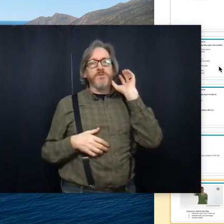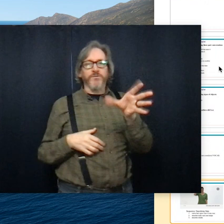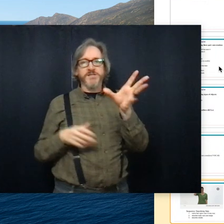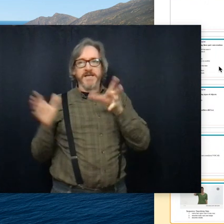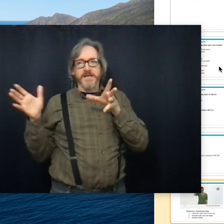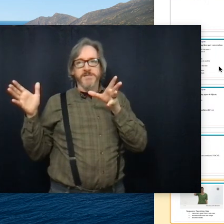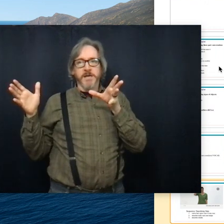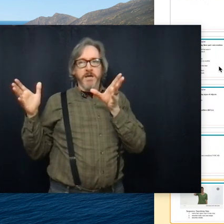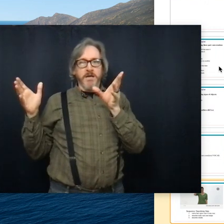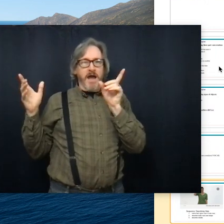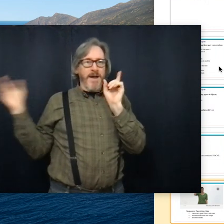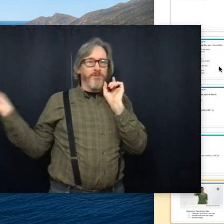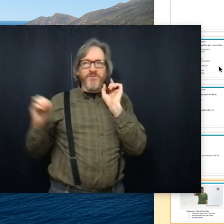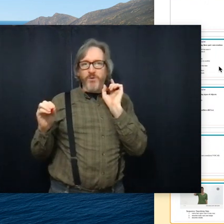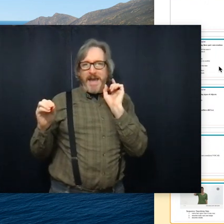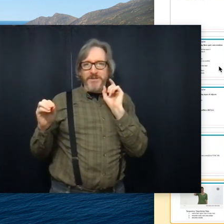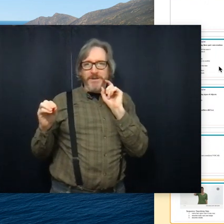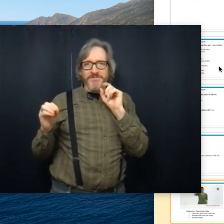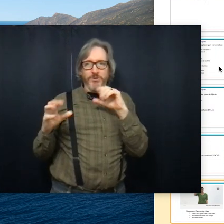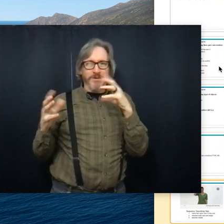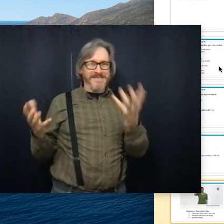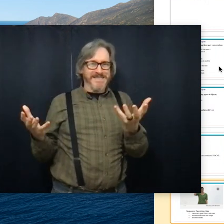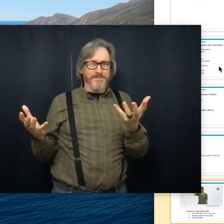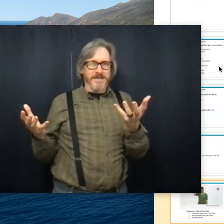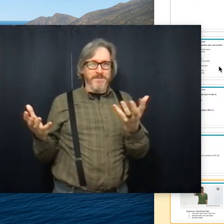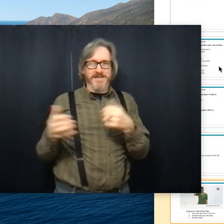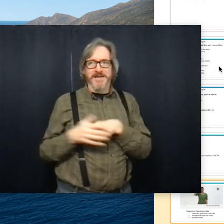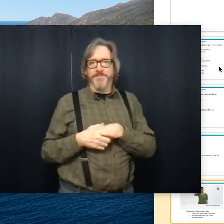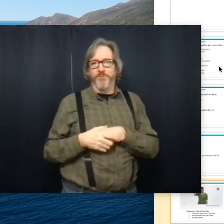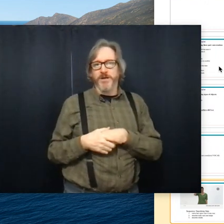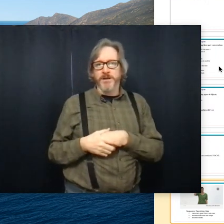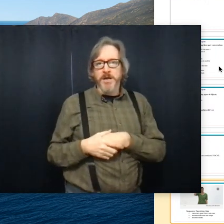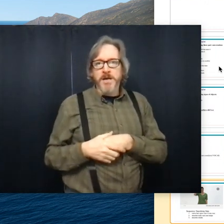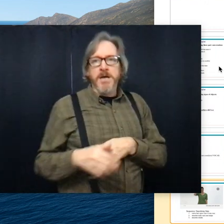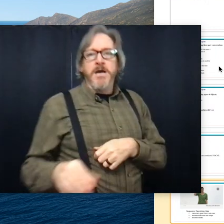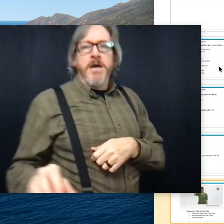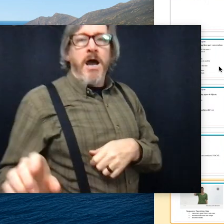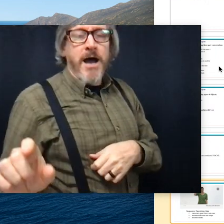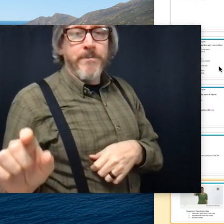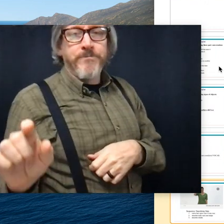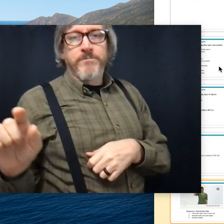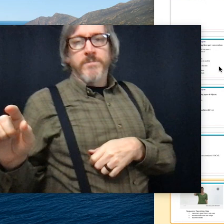So the first is, I put the vocabulary view because this seemed like the best time to put it.